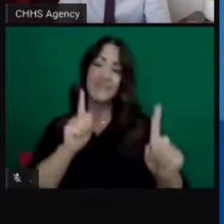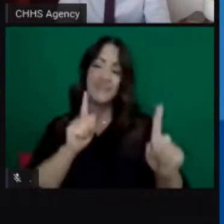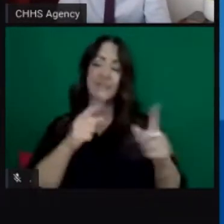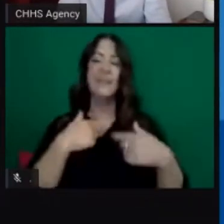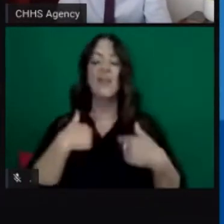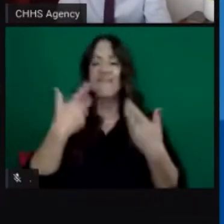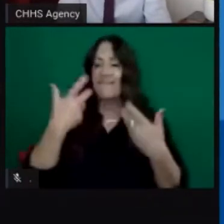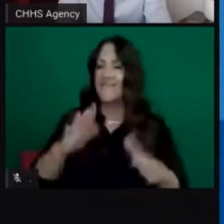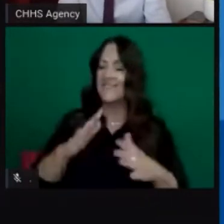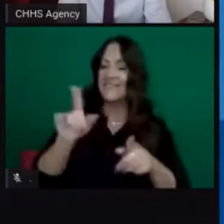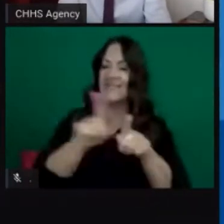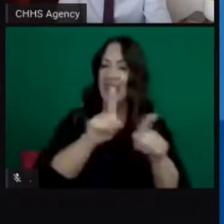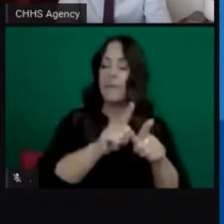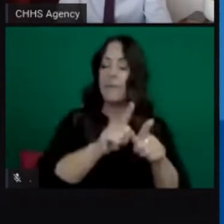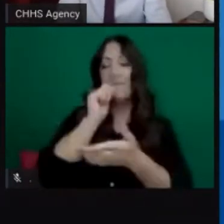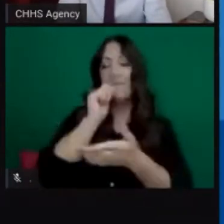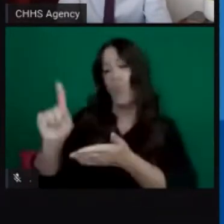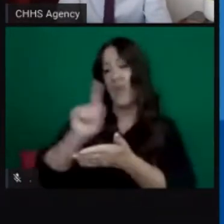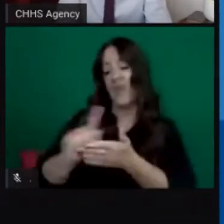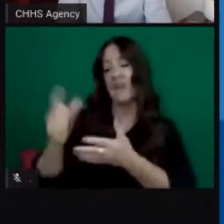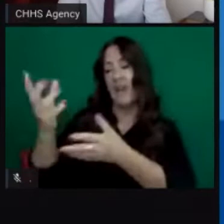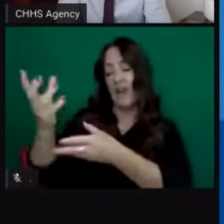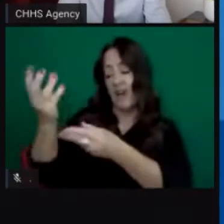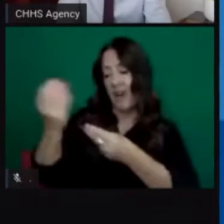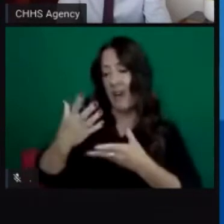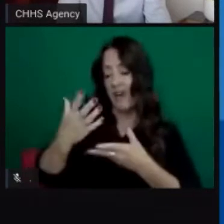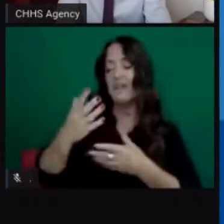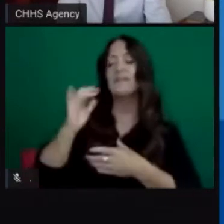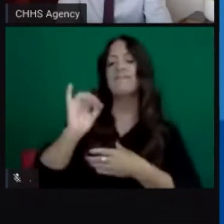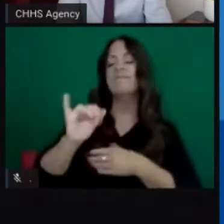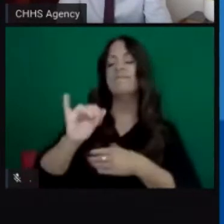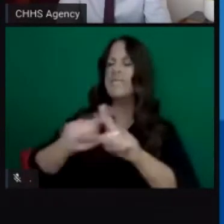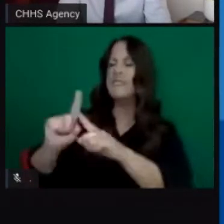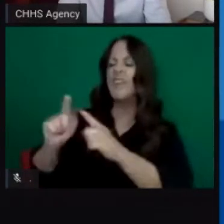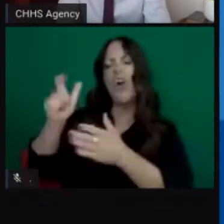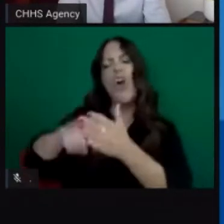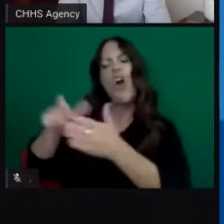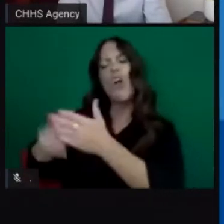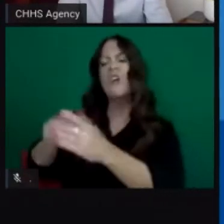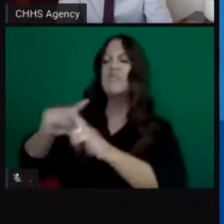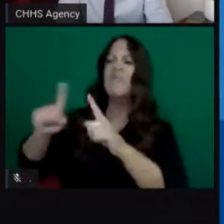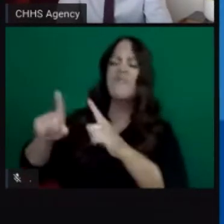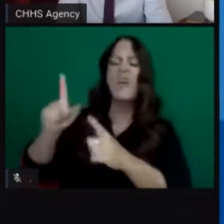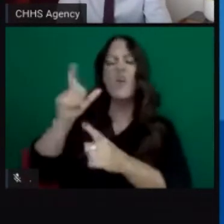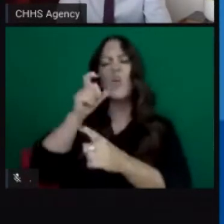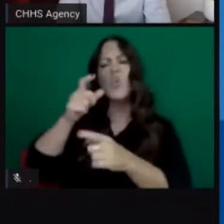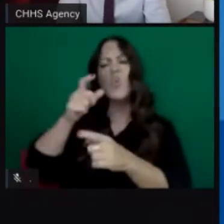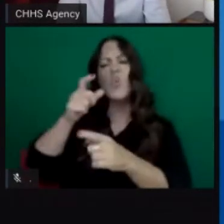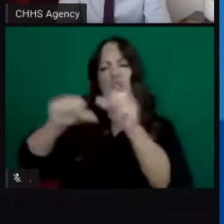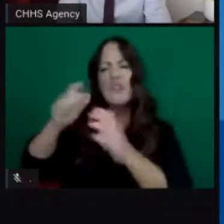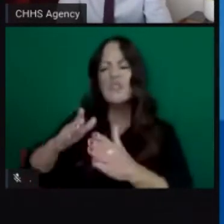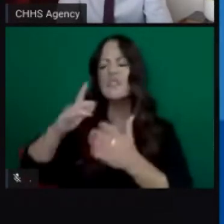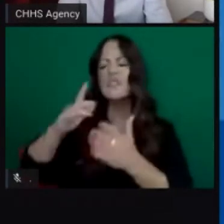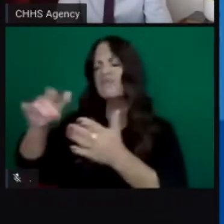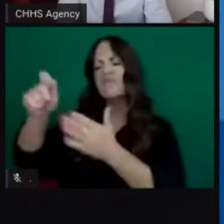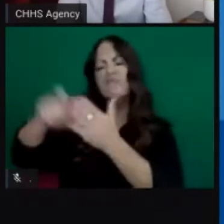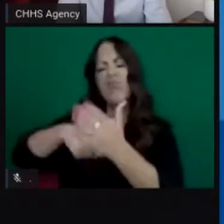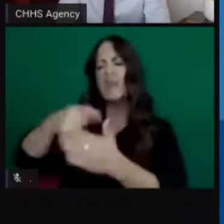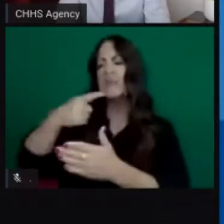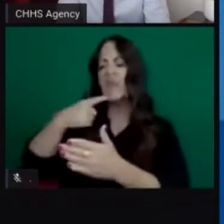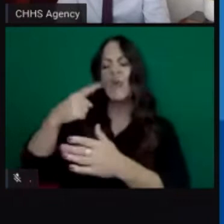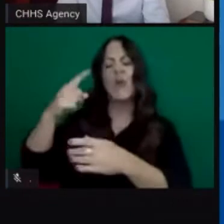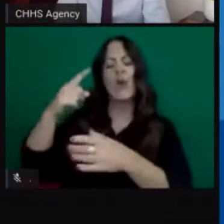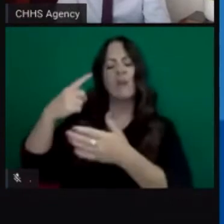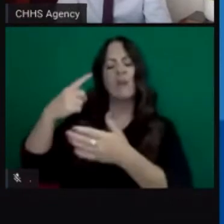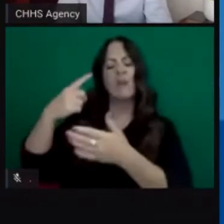as i do each week uh a number of opinions and articles and somebody sent me just yesterday this idea that uh